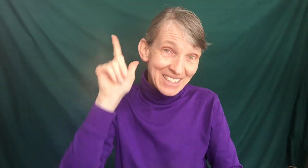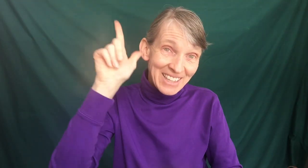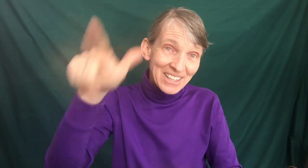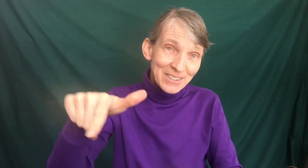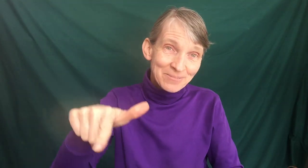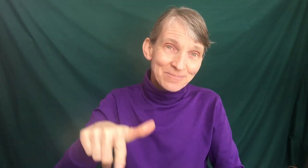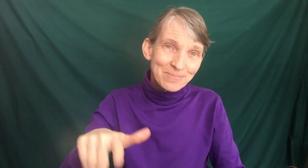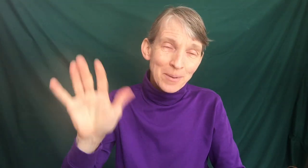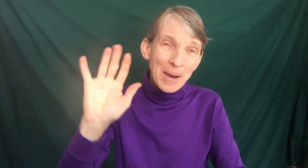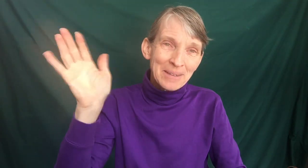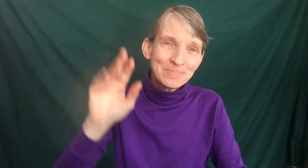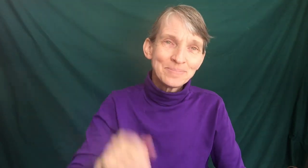see you later. Bye-bye.